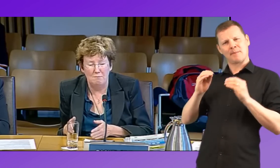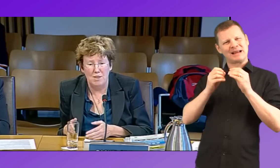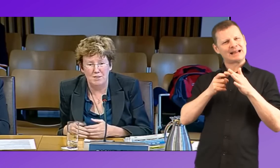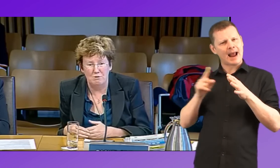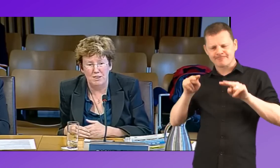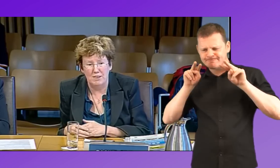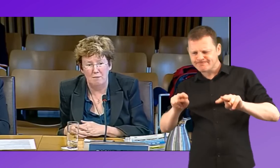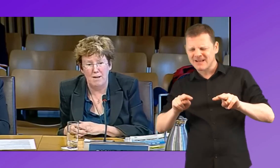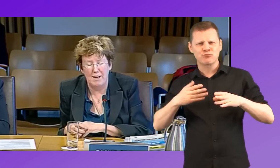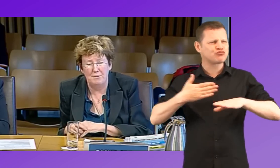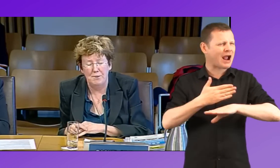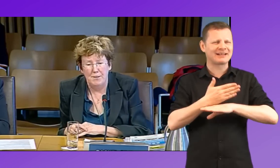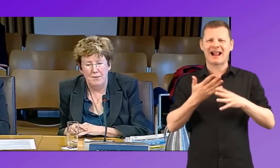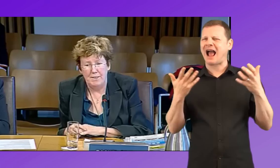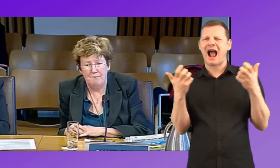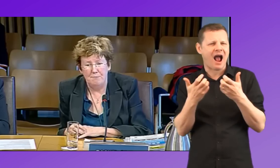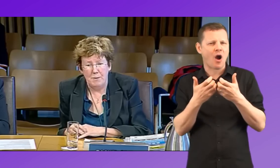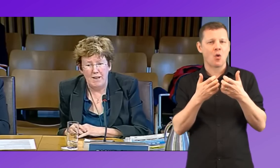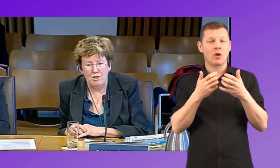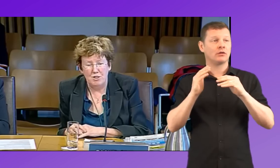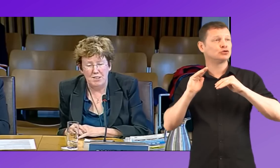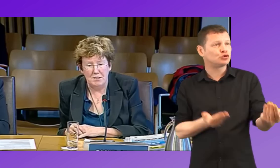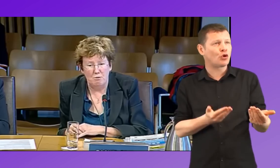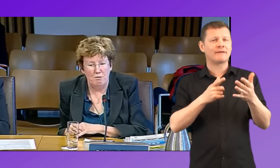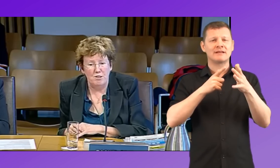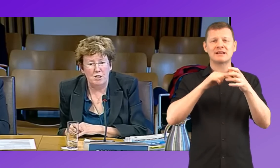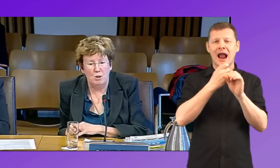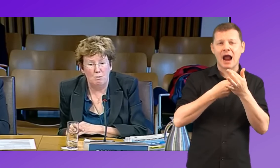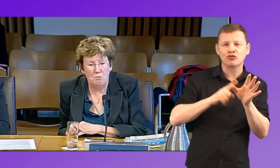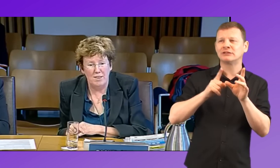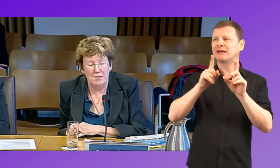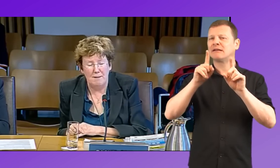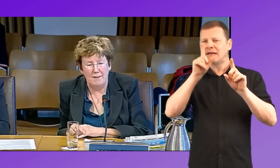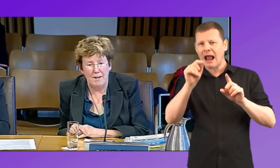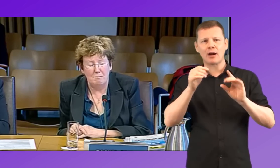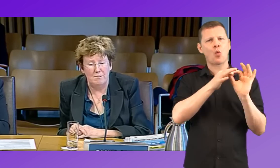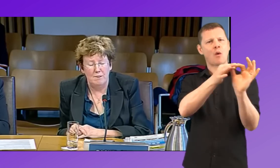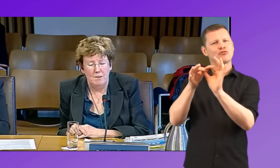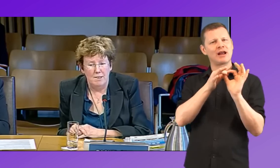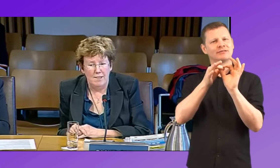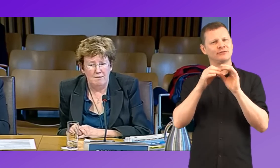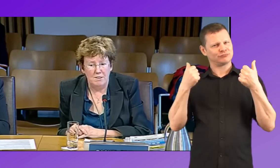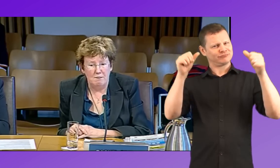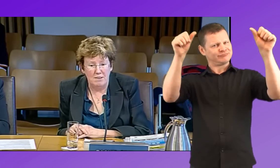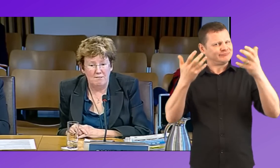in practical detail about how agencies and authorities could cooperate to make that happen. So I think